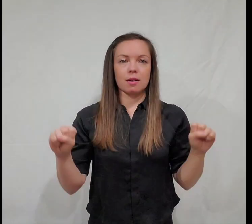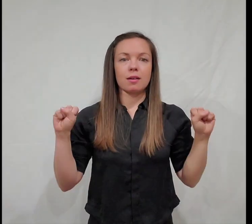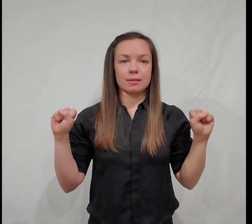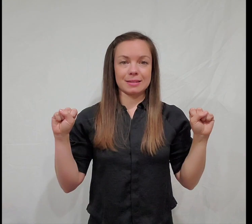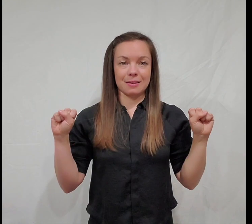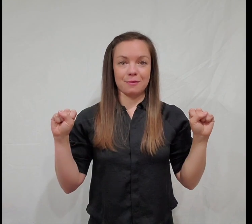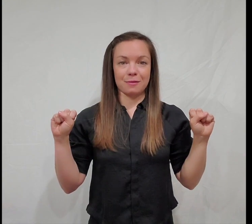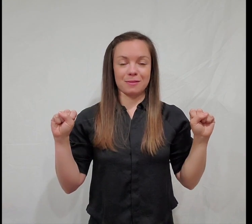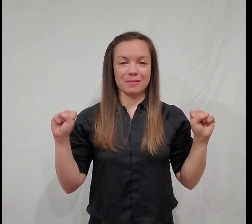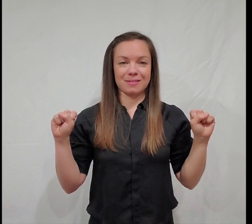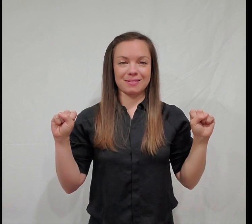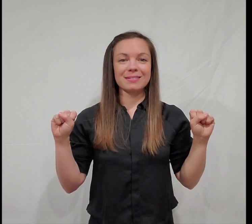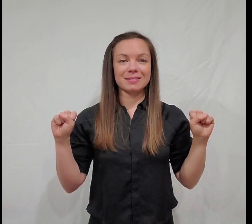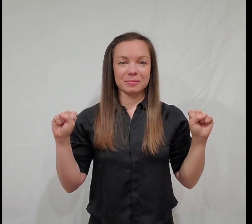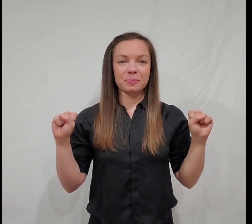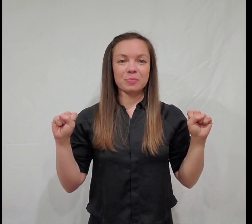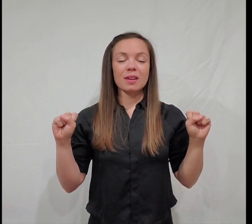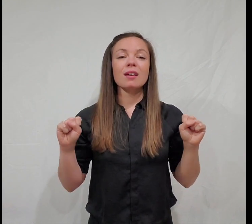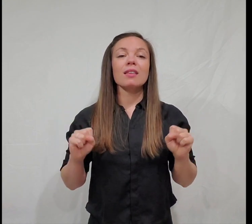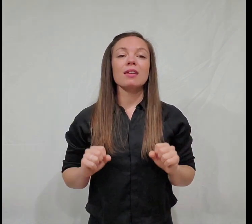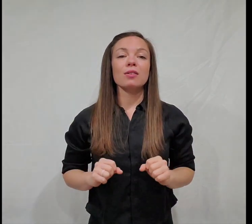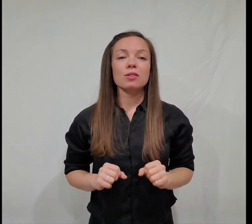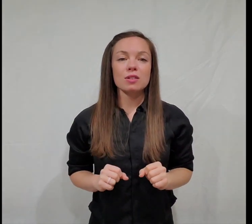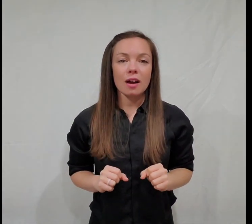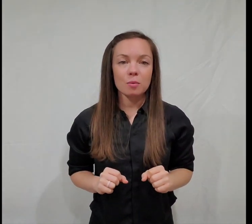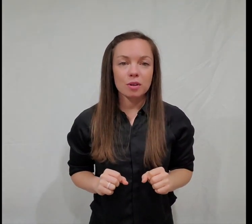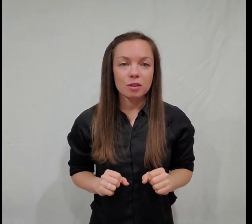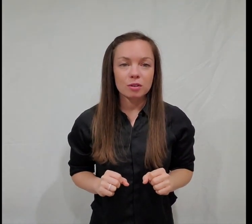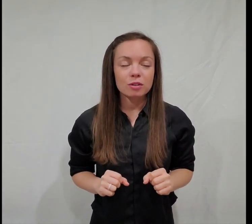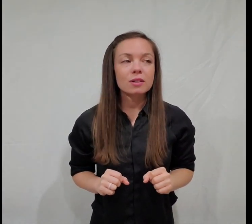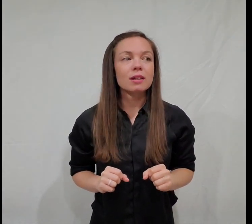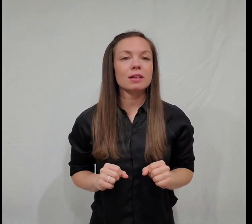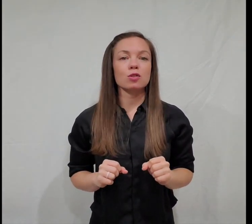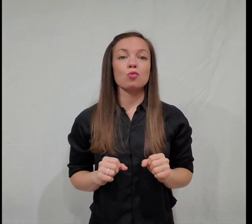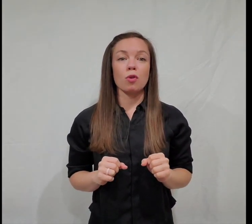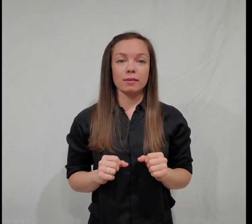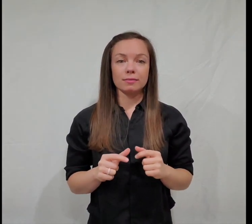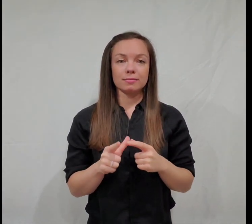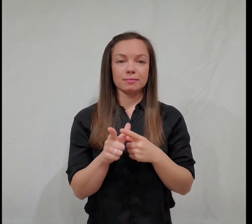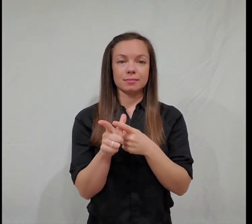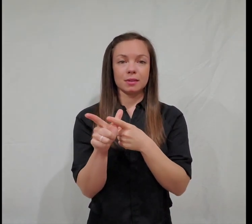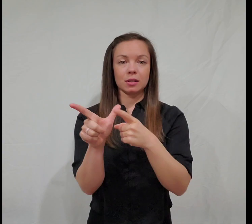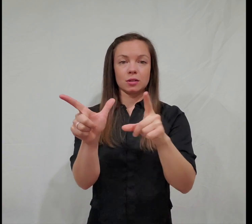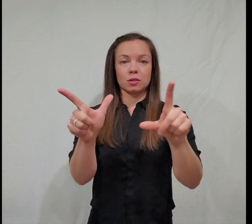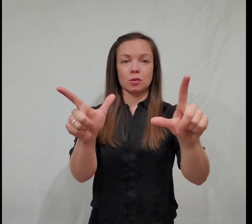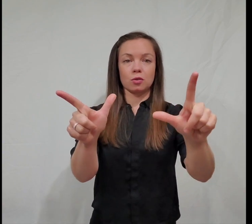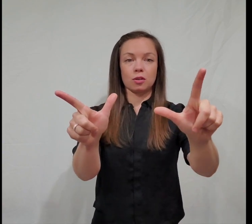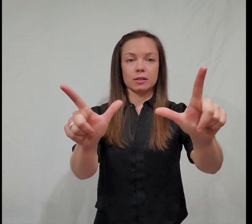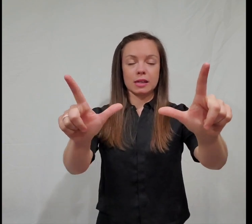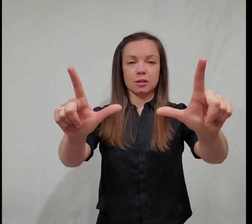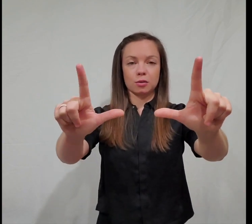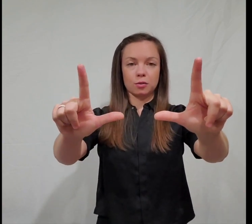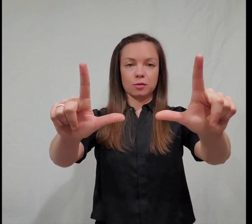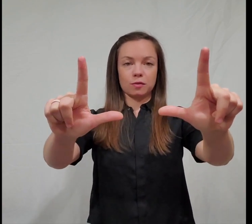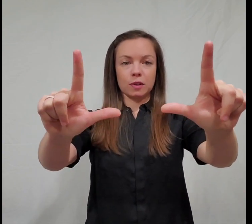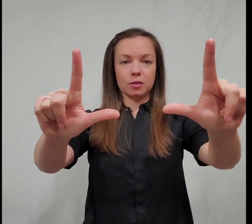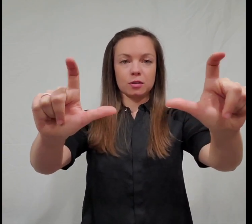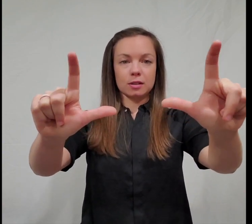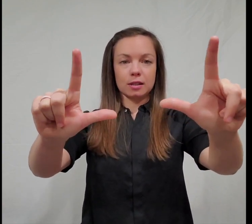Safe. The other sign we're going to learn is run. So you're going to take your fingers like